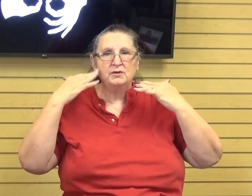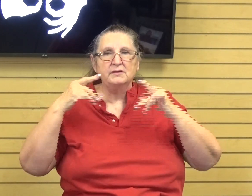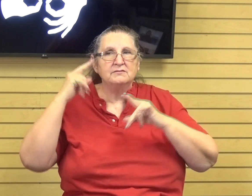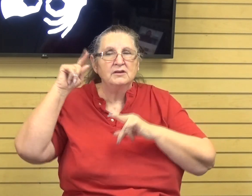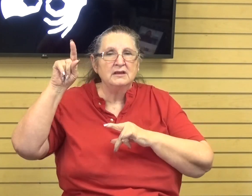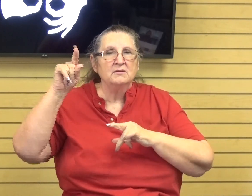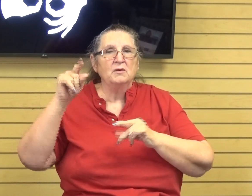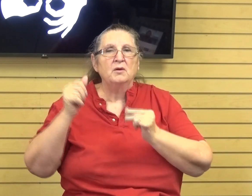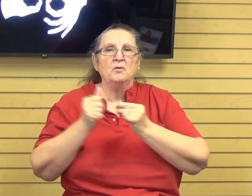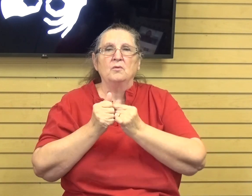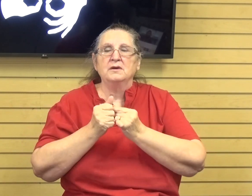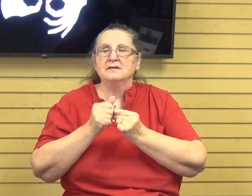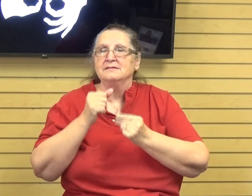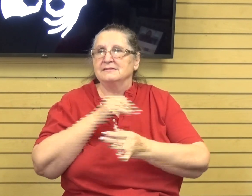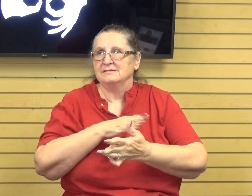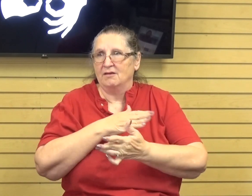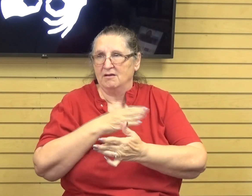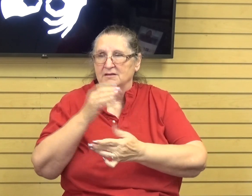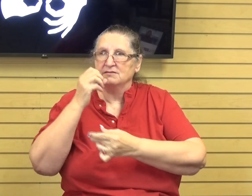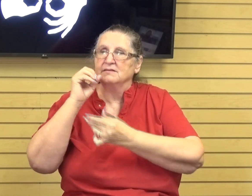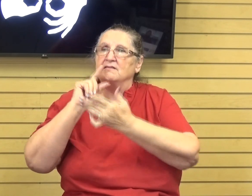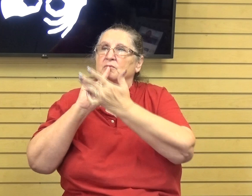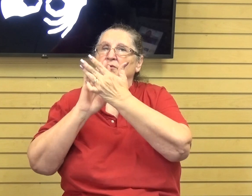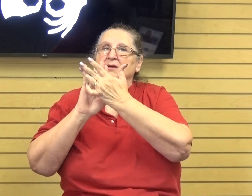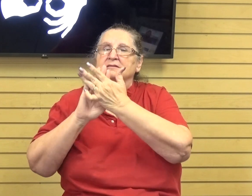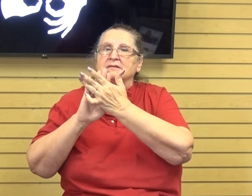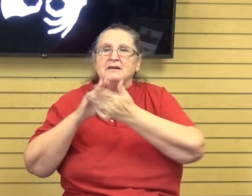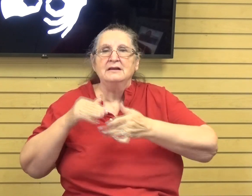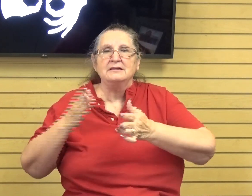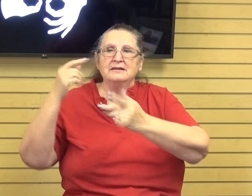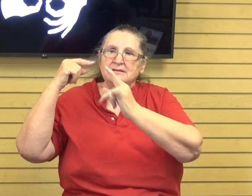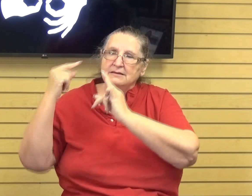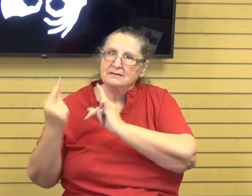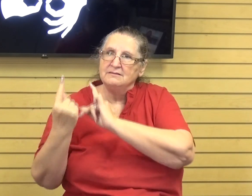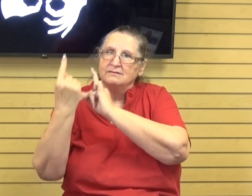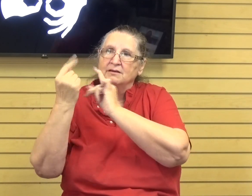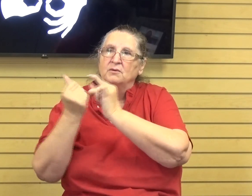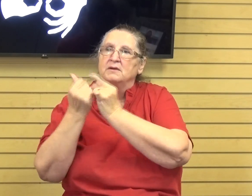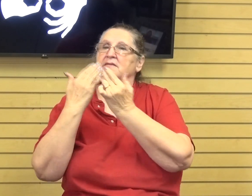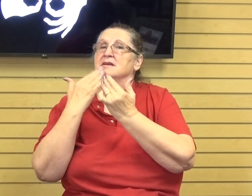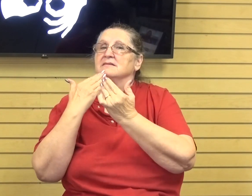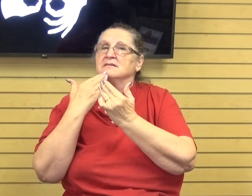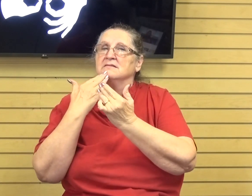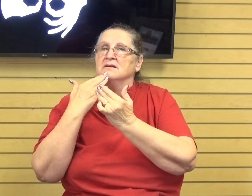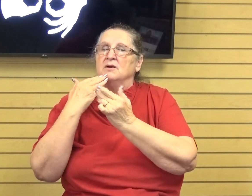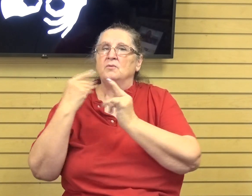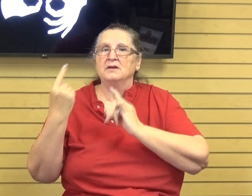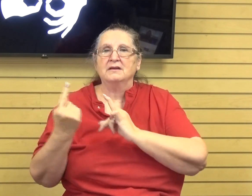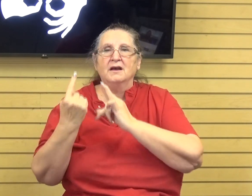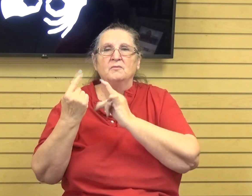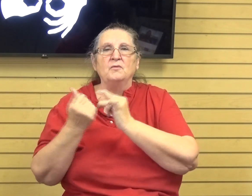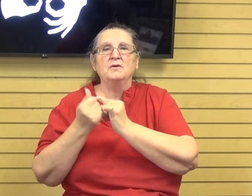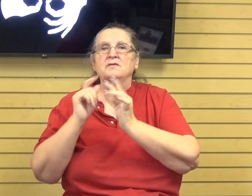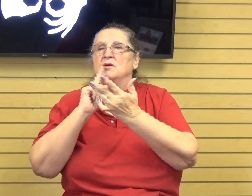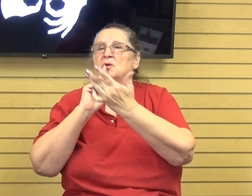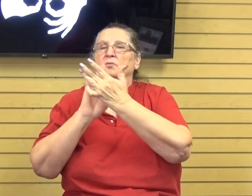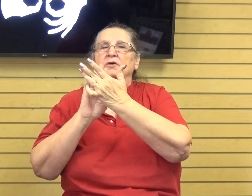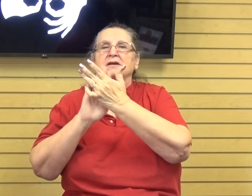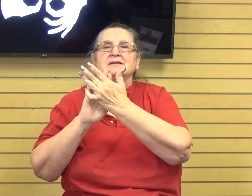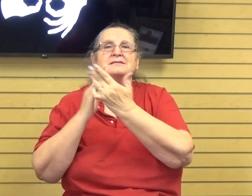praise. When it says, us come into His presence with thanksgiving, we're to come with praise and thankfulness because